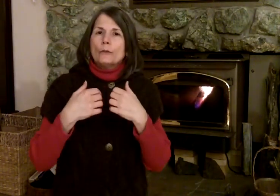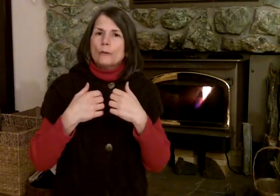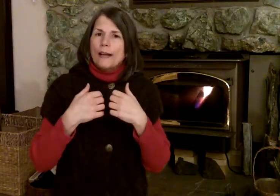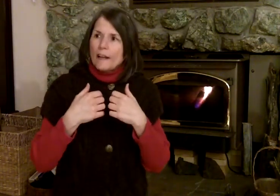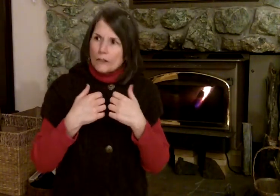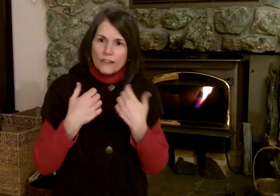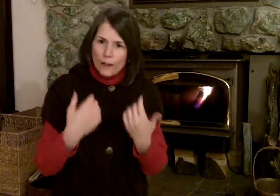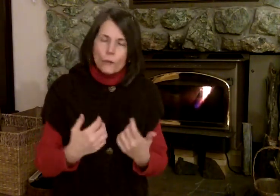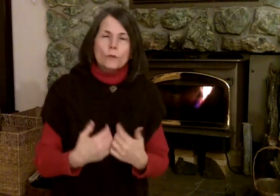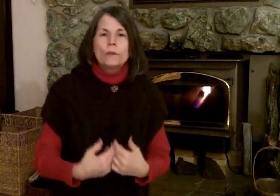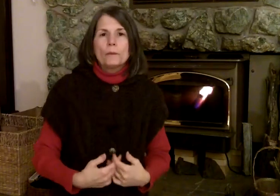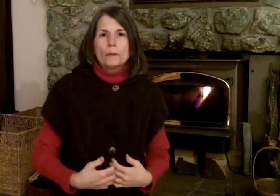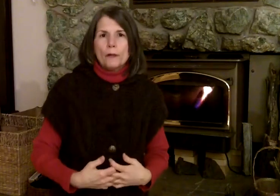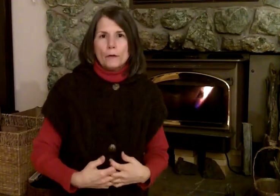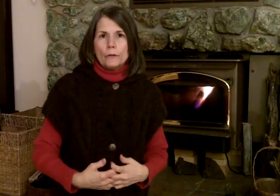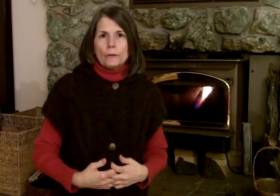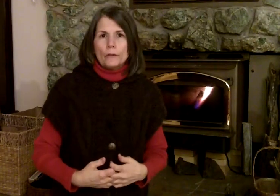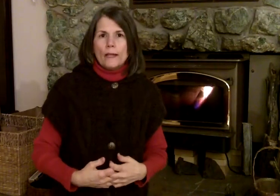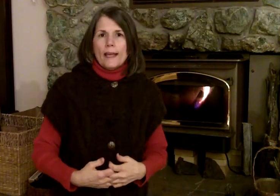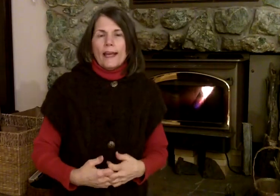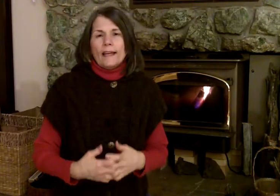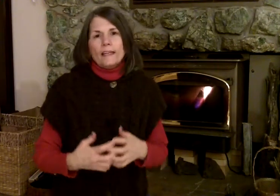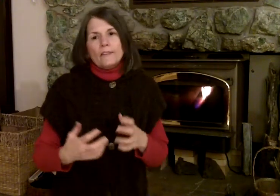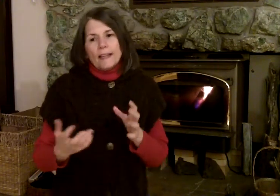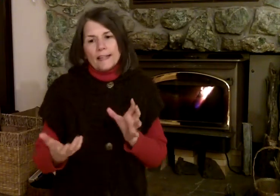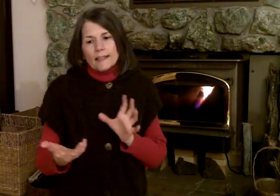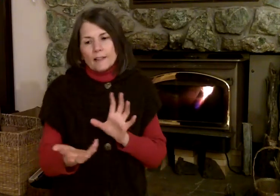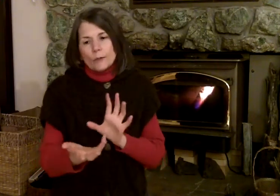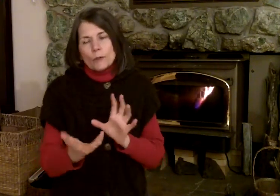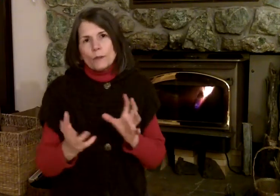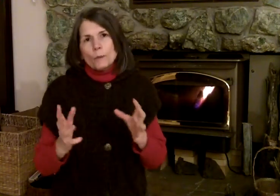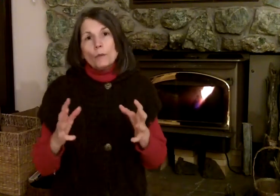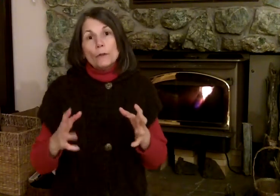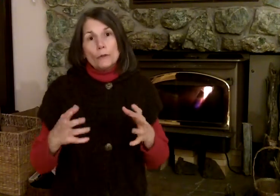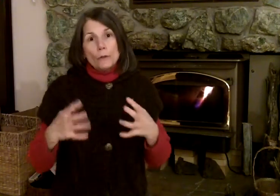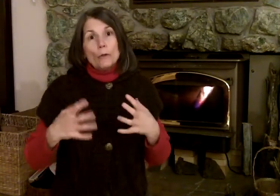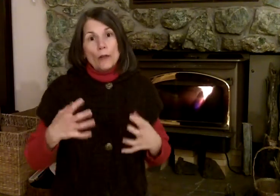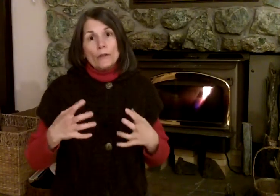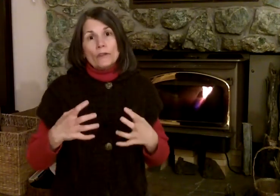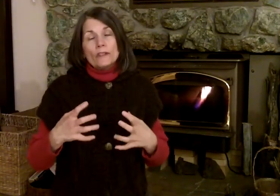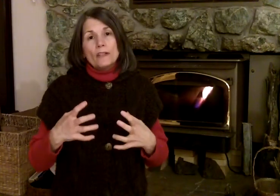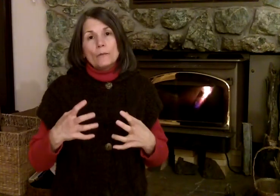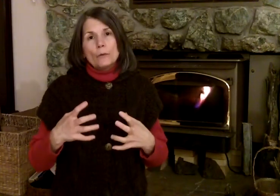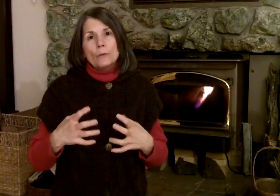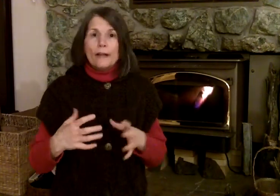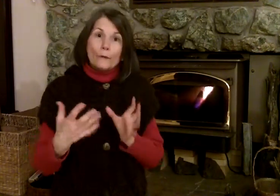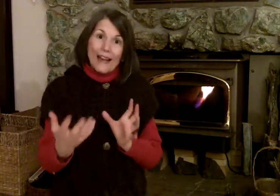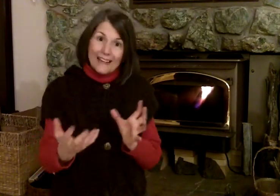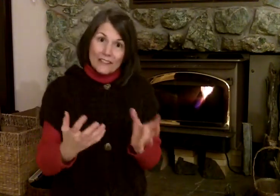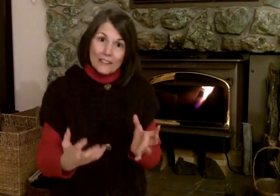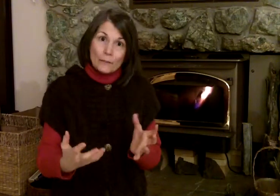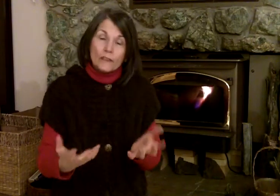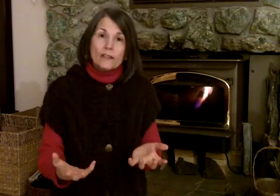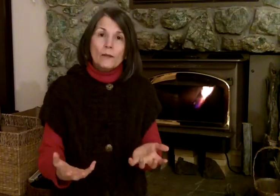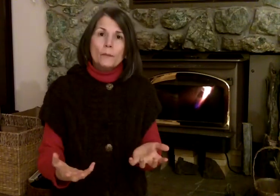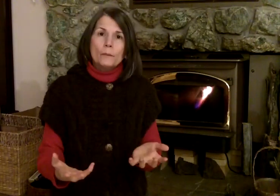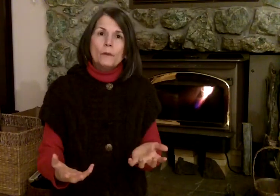actually tell those people about you. If they connect those people with you while they're in the same room, and you ask them to tell the people,